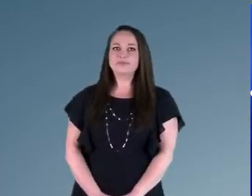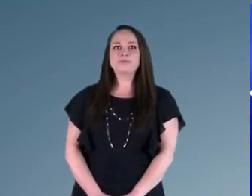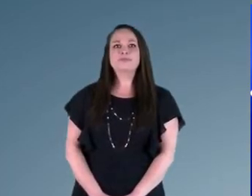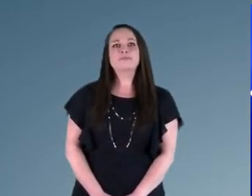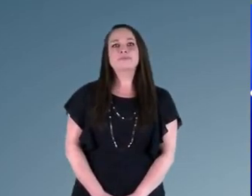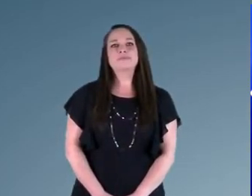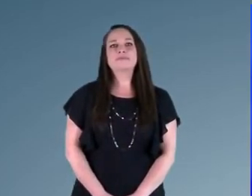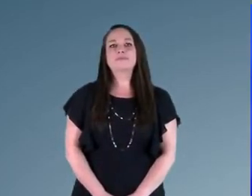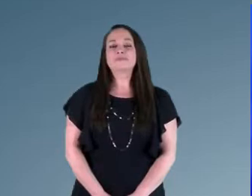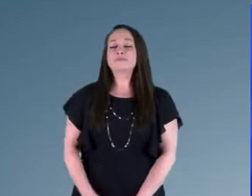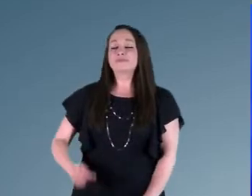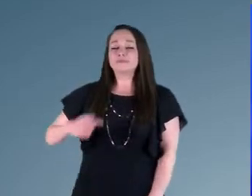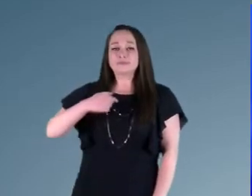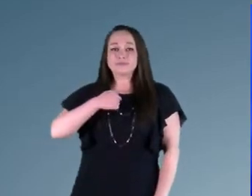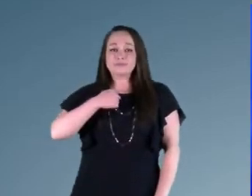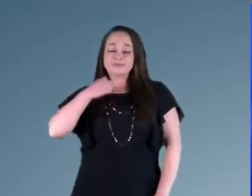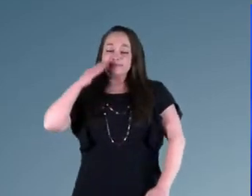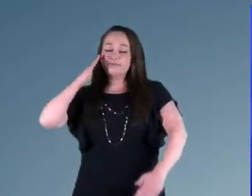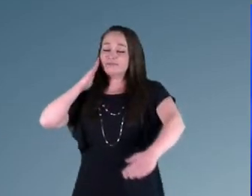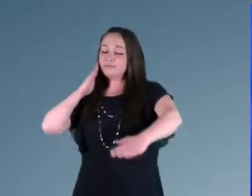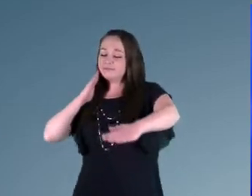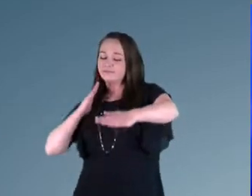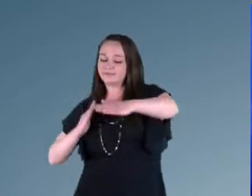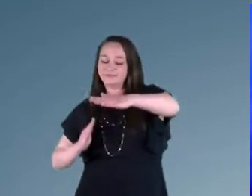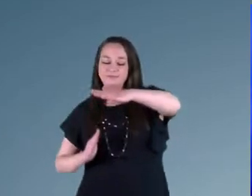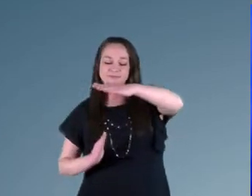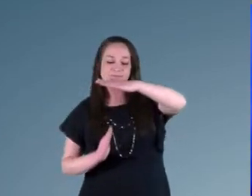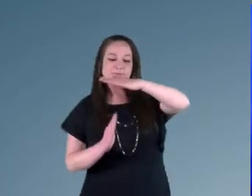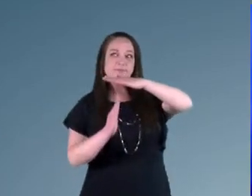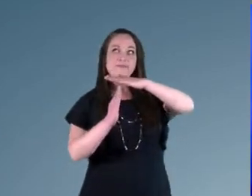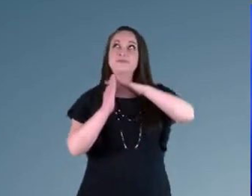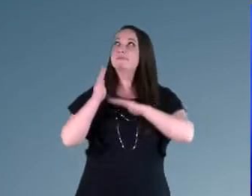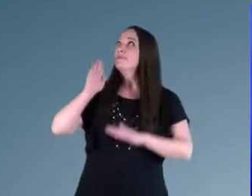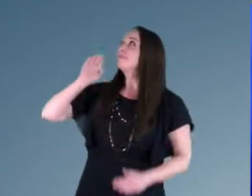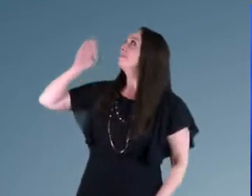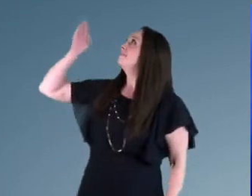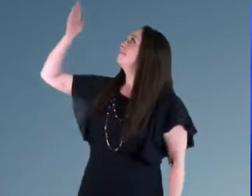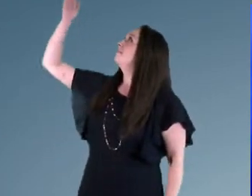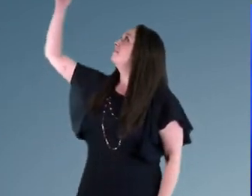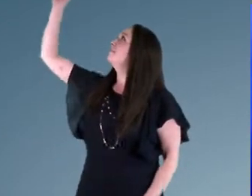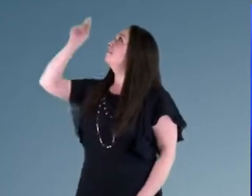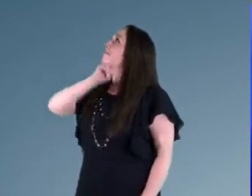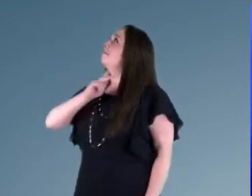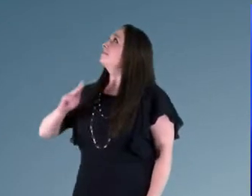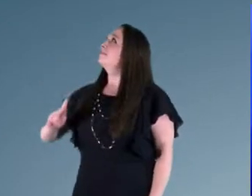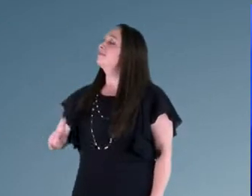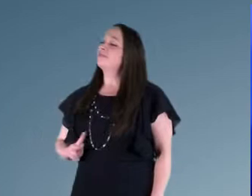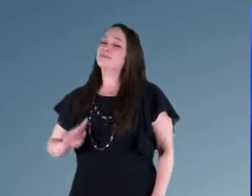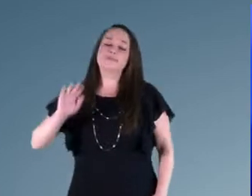Who am I that the highest would welcome?